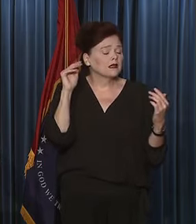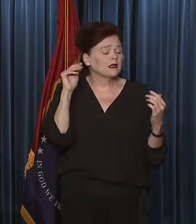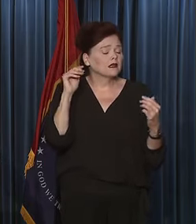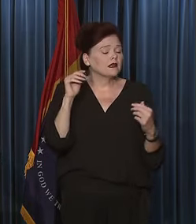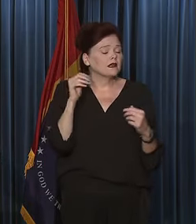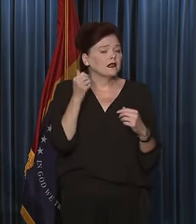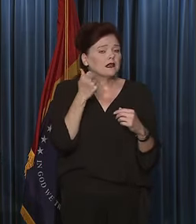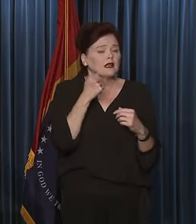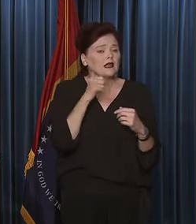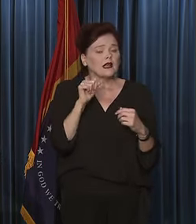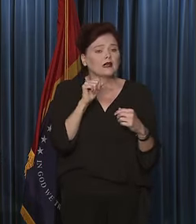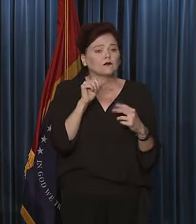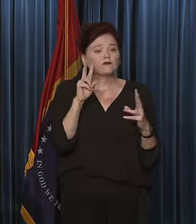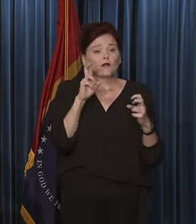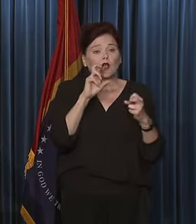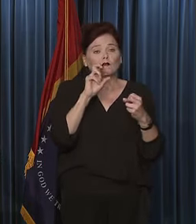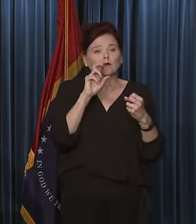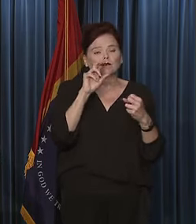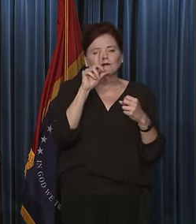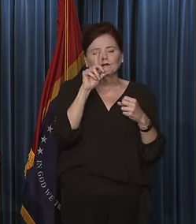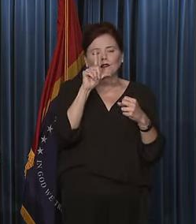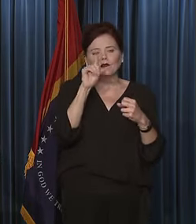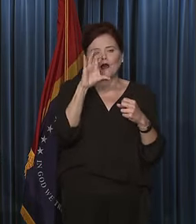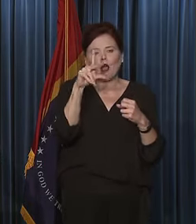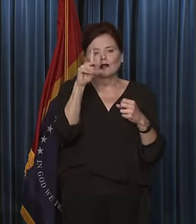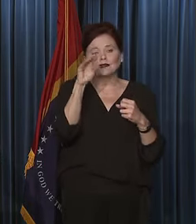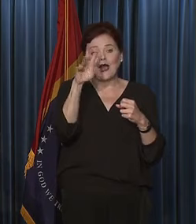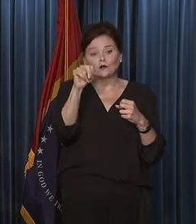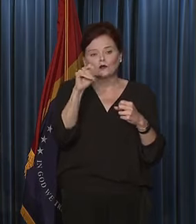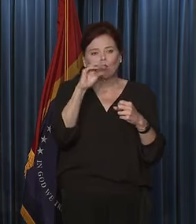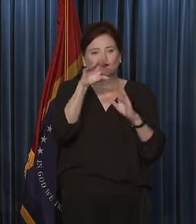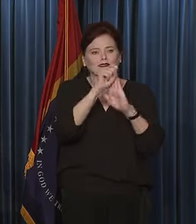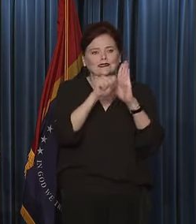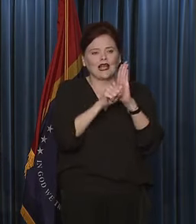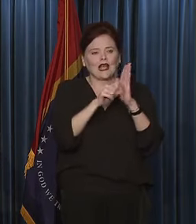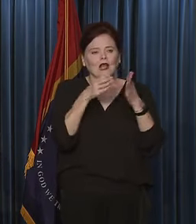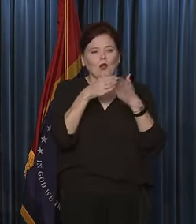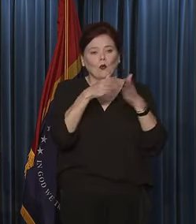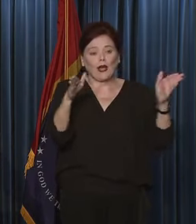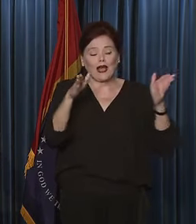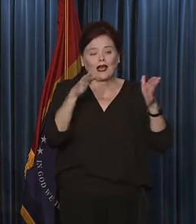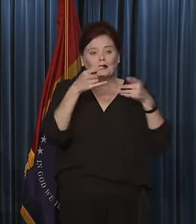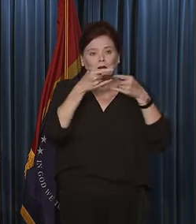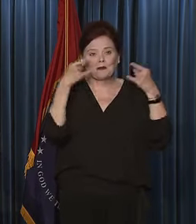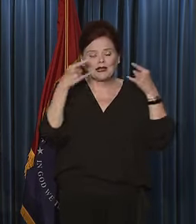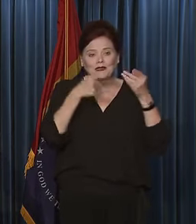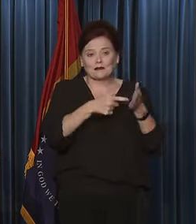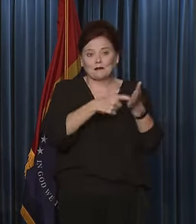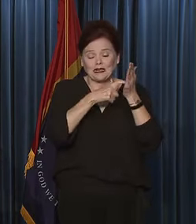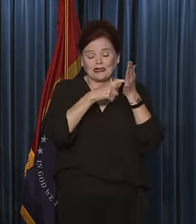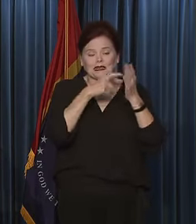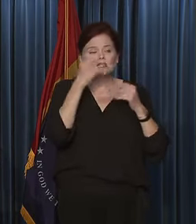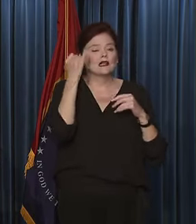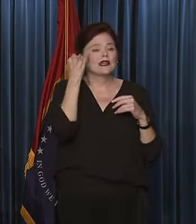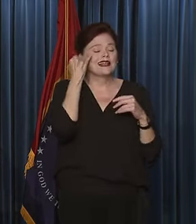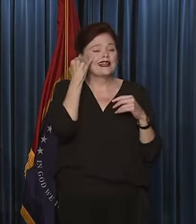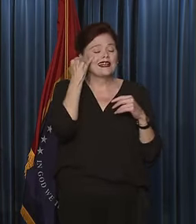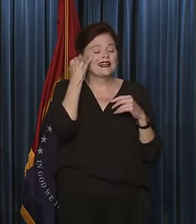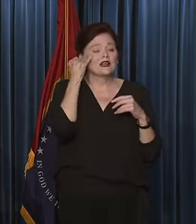lockdowns. I don't anticipate any statewide mask mandates. I think if you look at